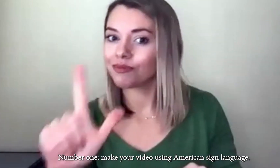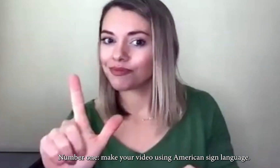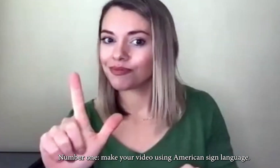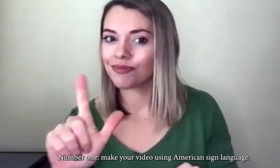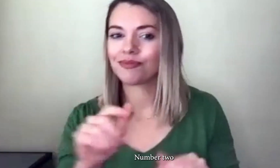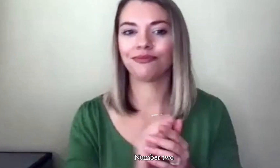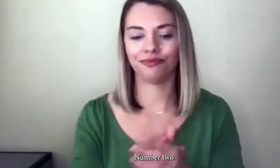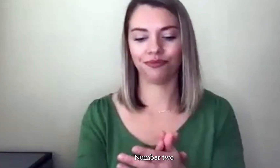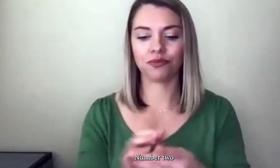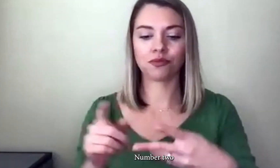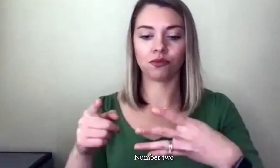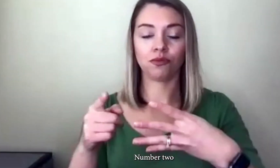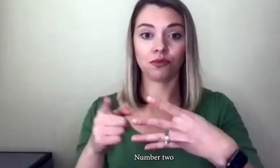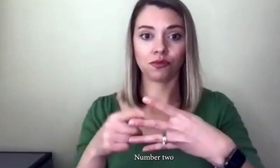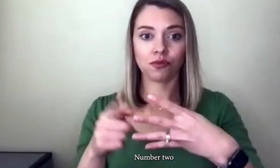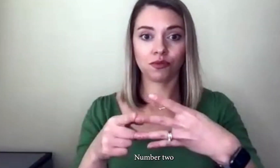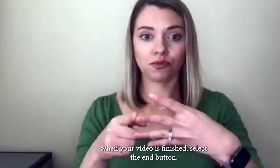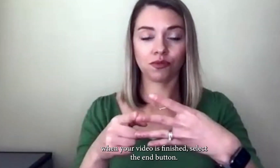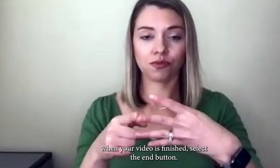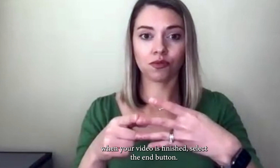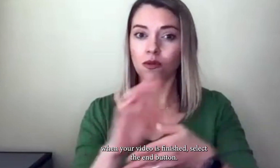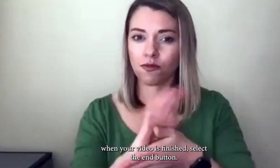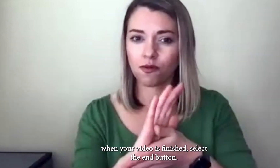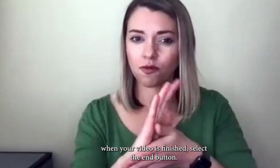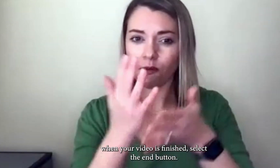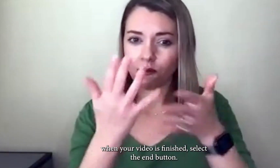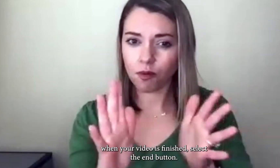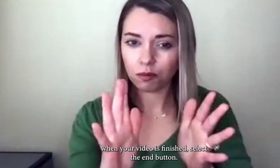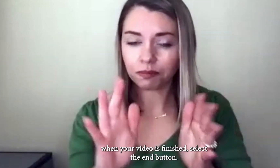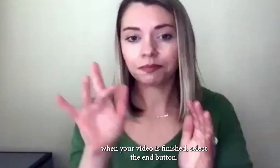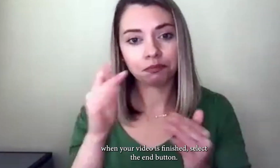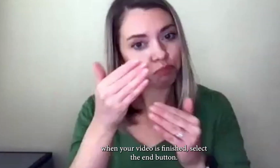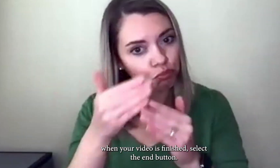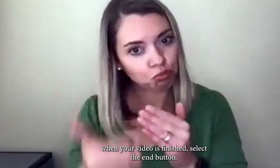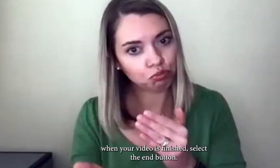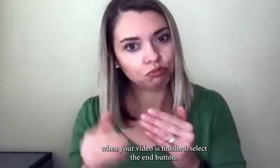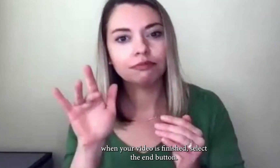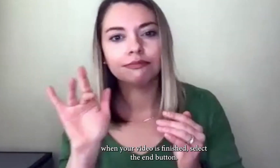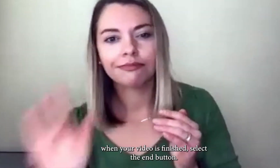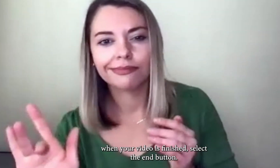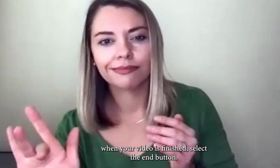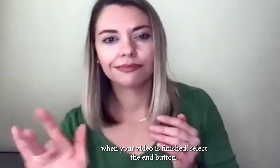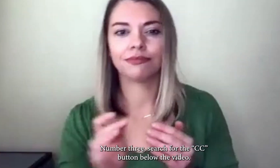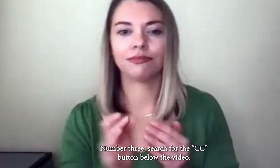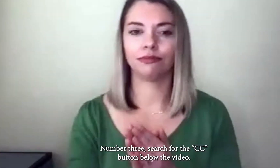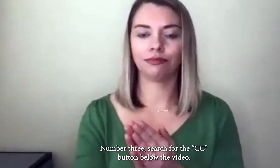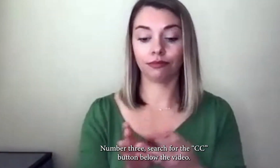Number two, when your video is finished, select the end button. Number three,